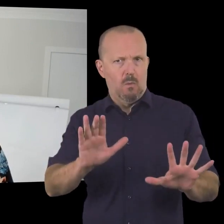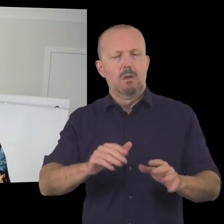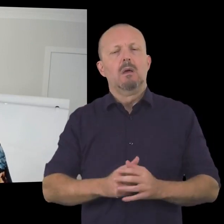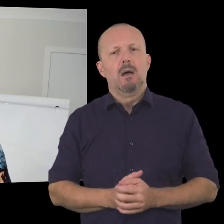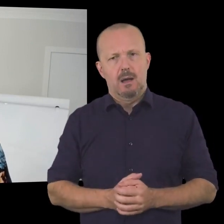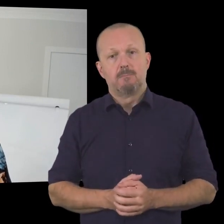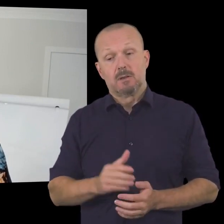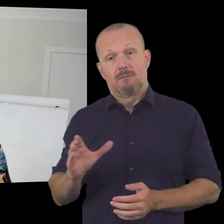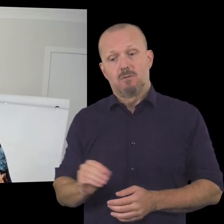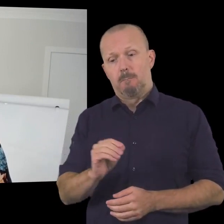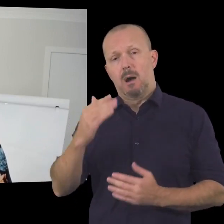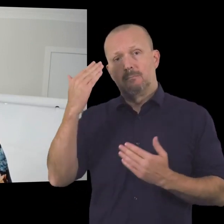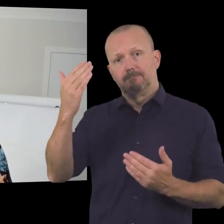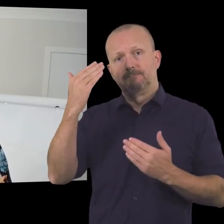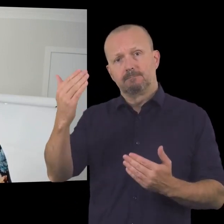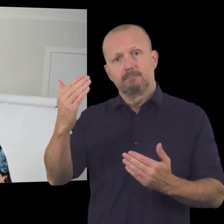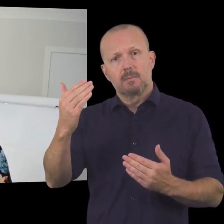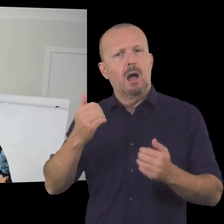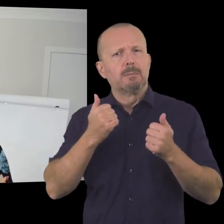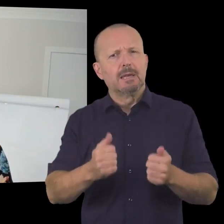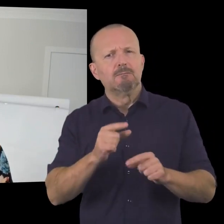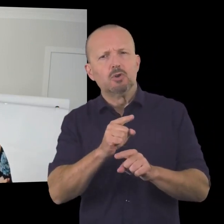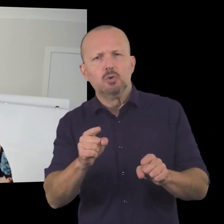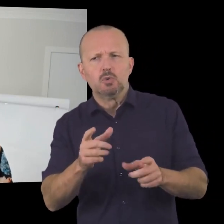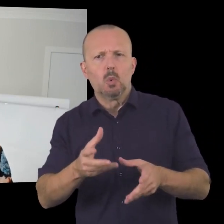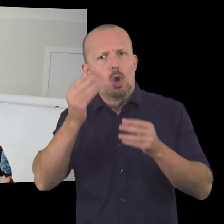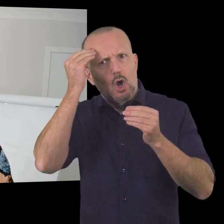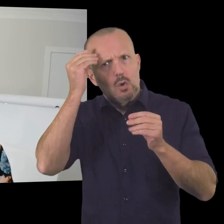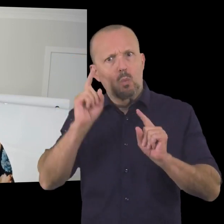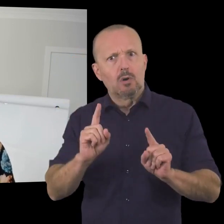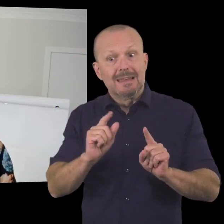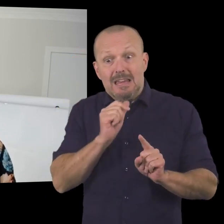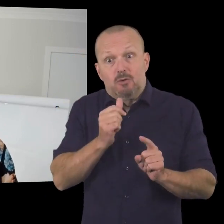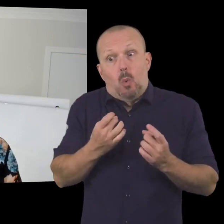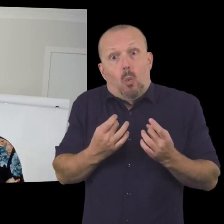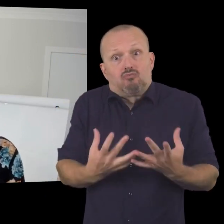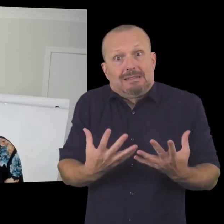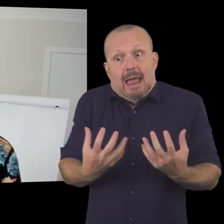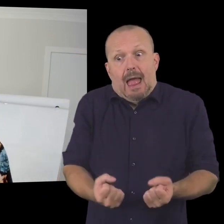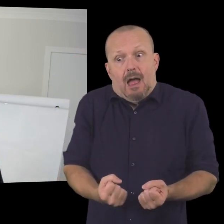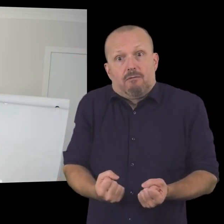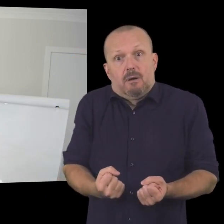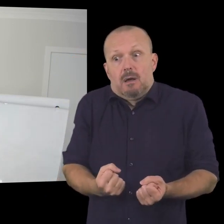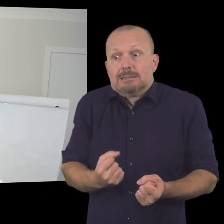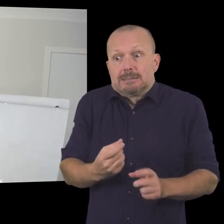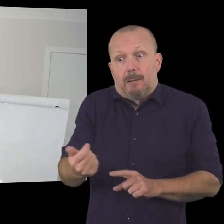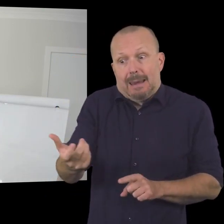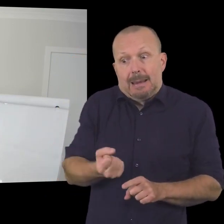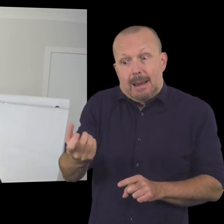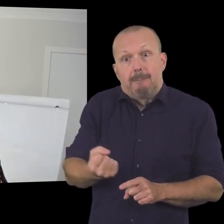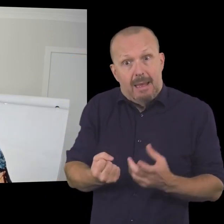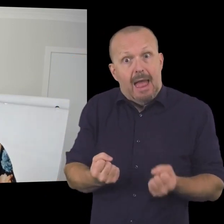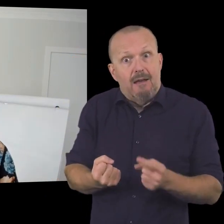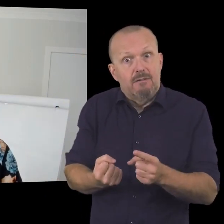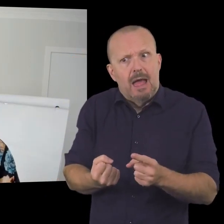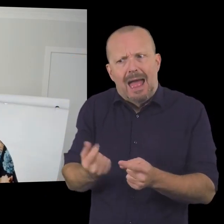I'd love you to take out of this session is if you have activity in an income stream already what are some ways that you can possibly leverage